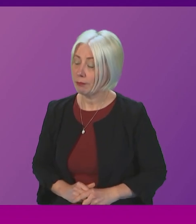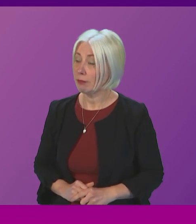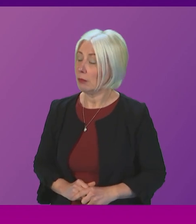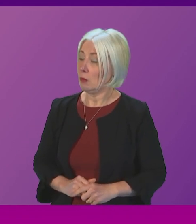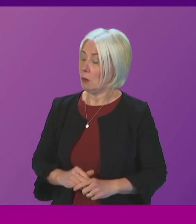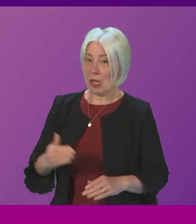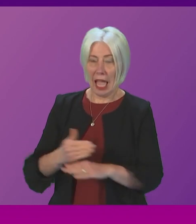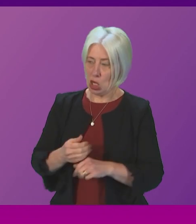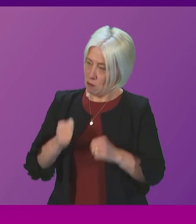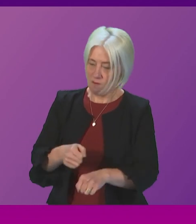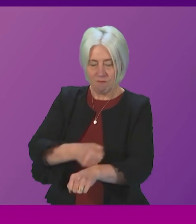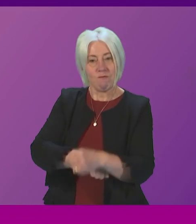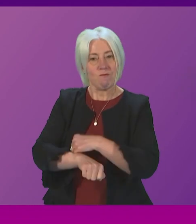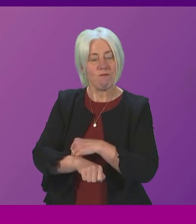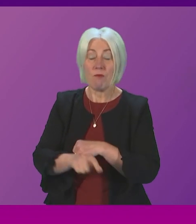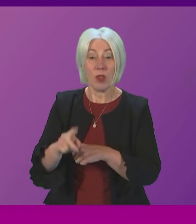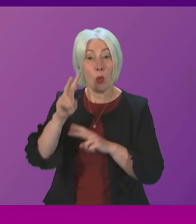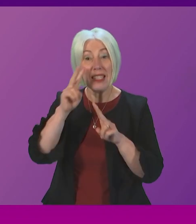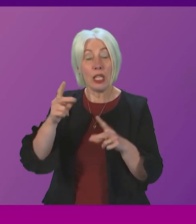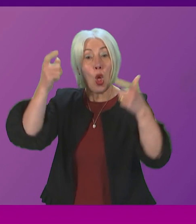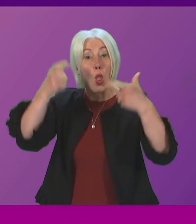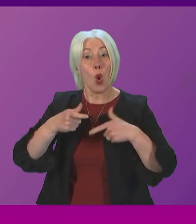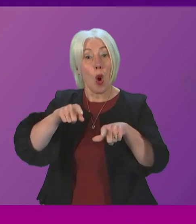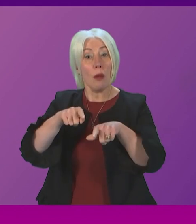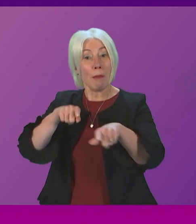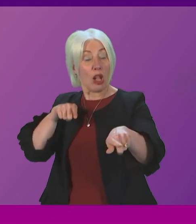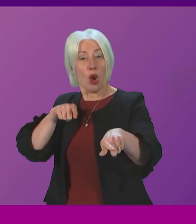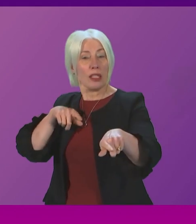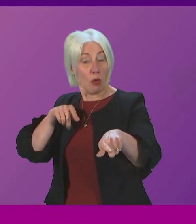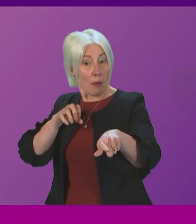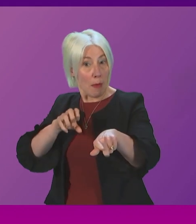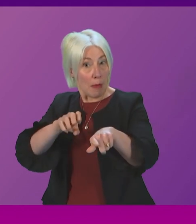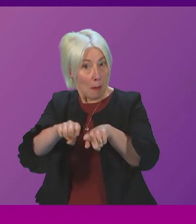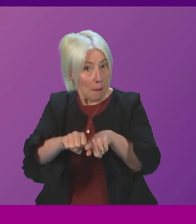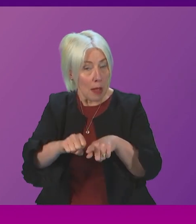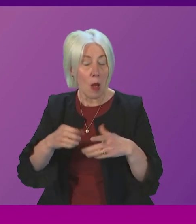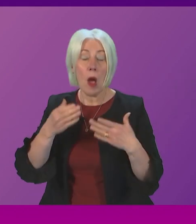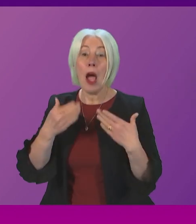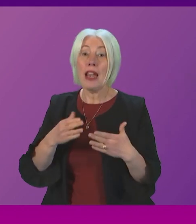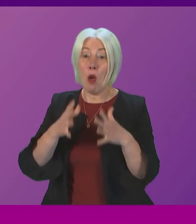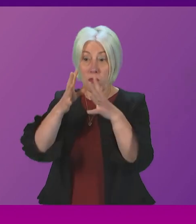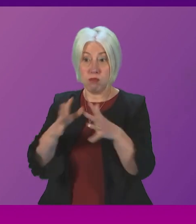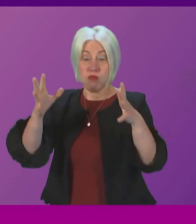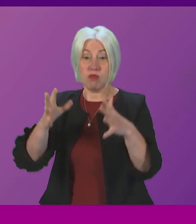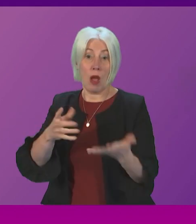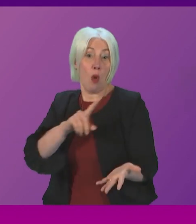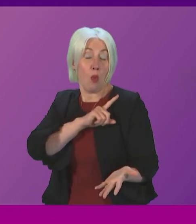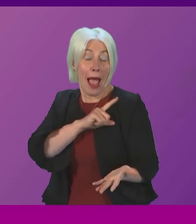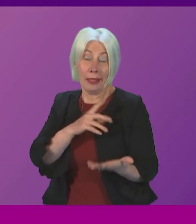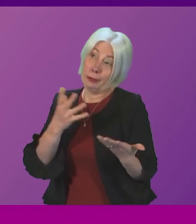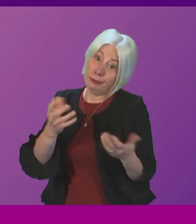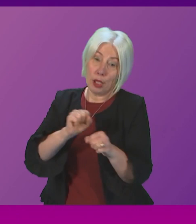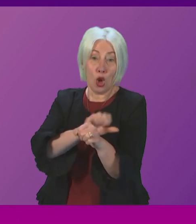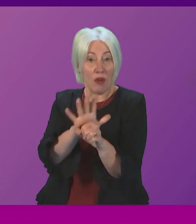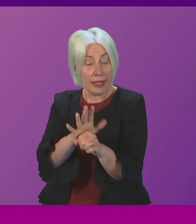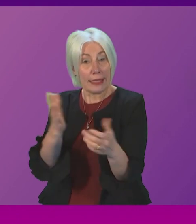action has seen us seen those court backlogs of course fallen the reason why those court backlogs increased so much was because of the global pandemic I